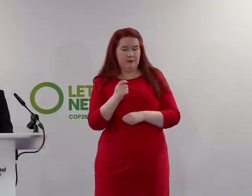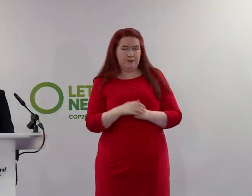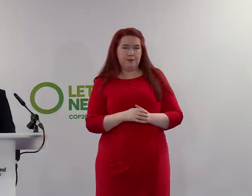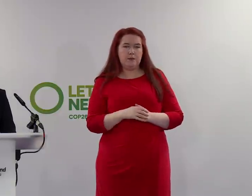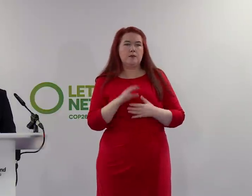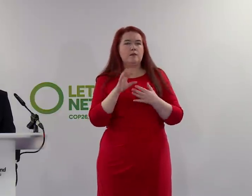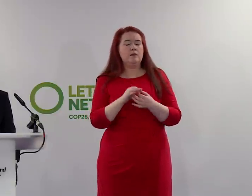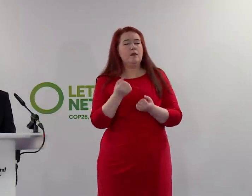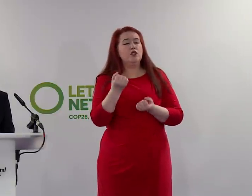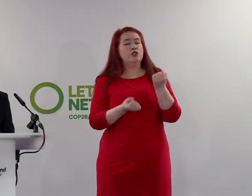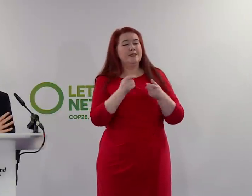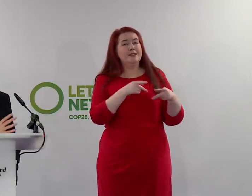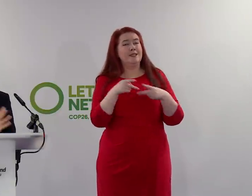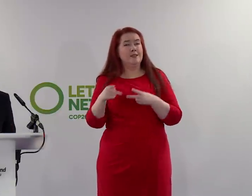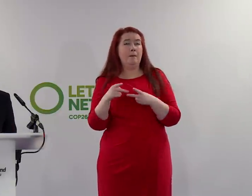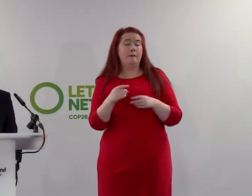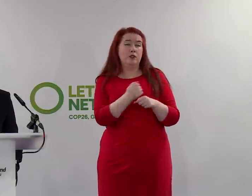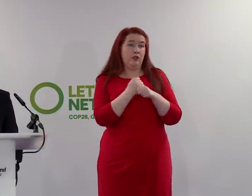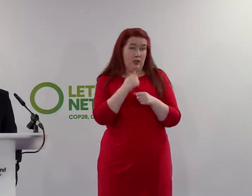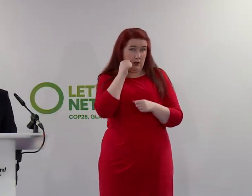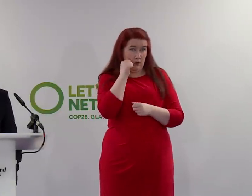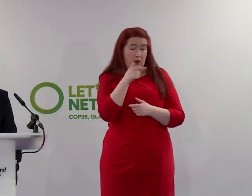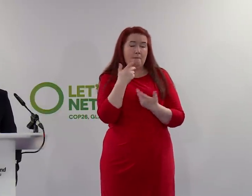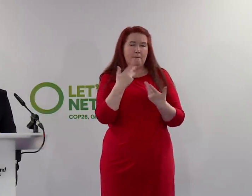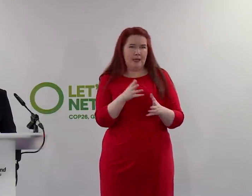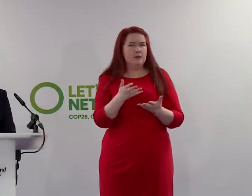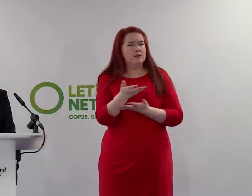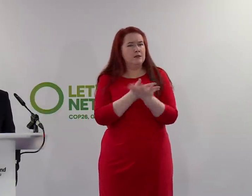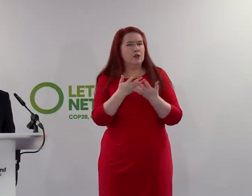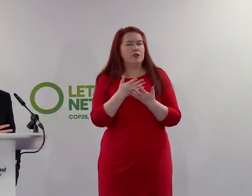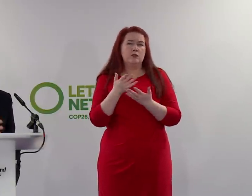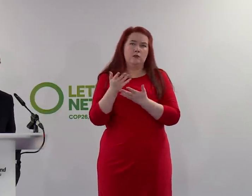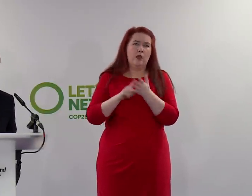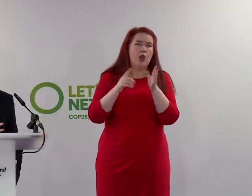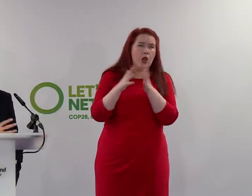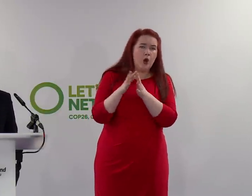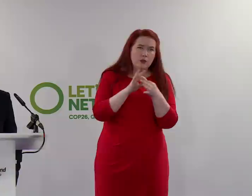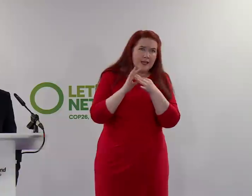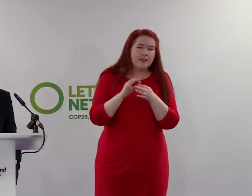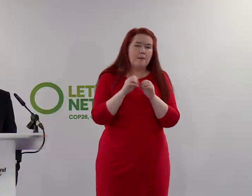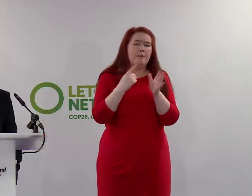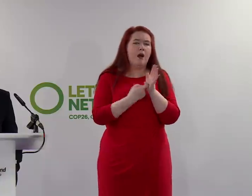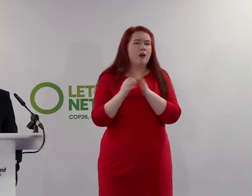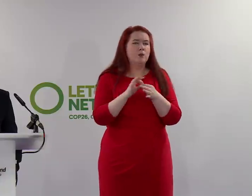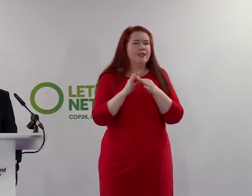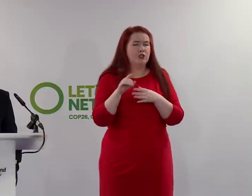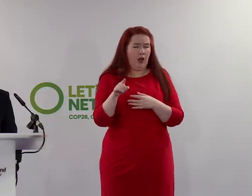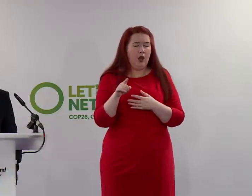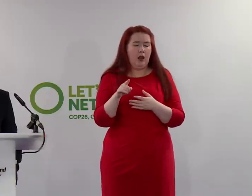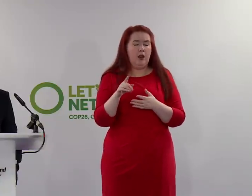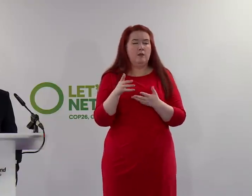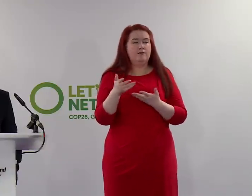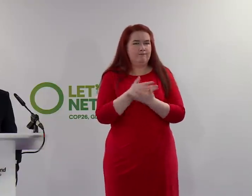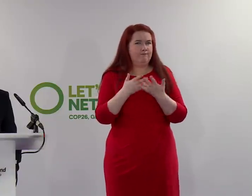justice system more generally. I know there have been discussions with the Law Society, with the bar associations. I'm not going to get into the detail